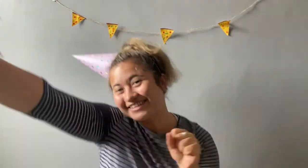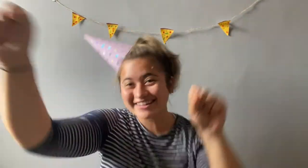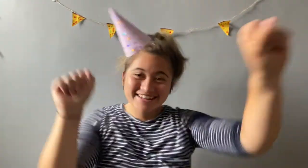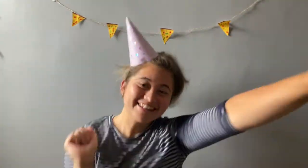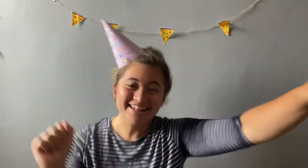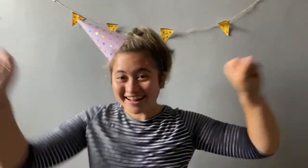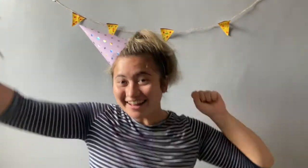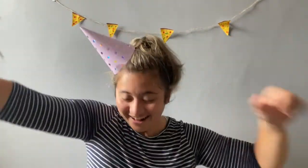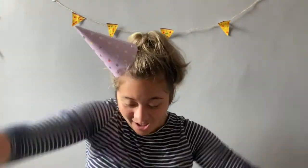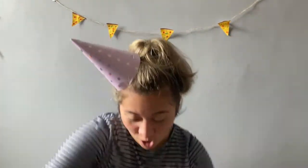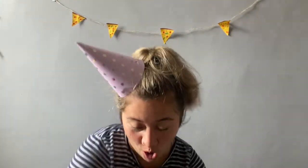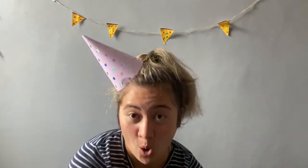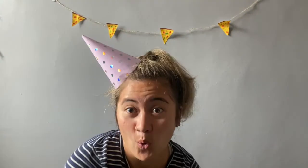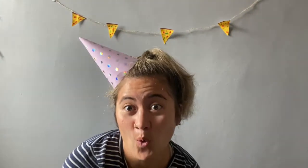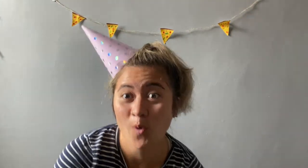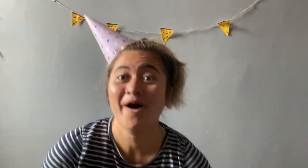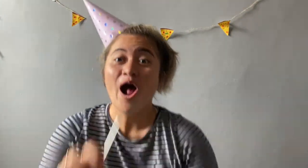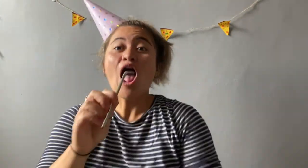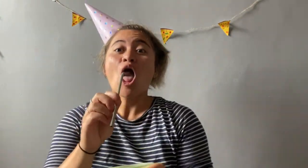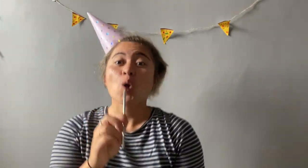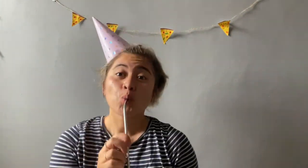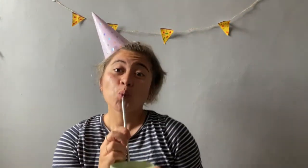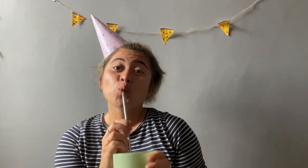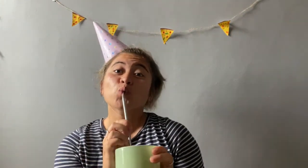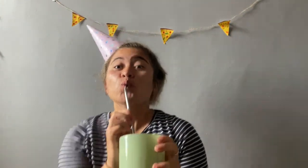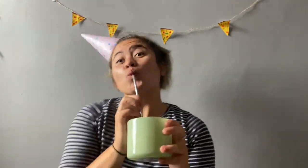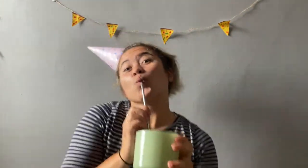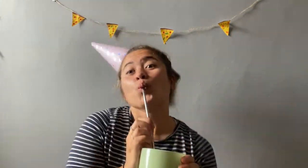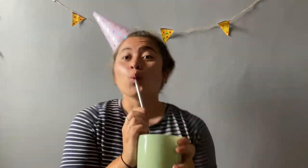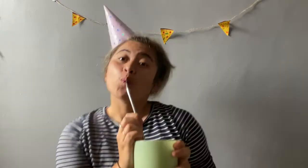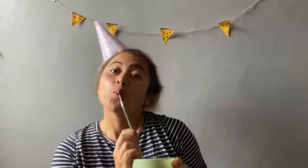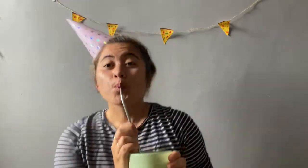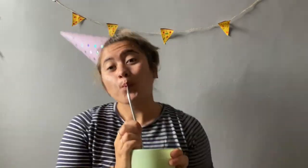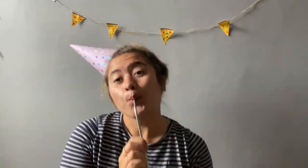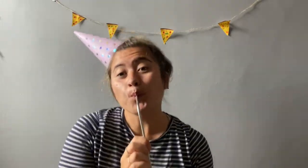Songs are played and everyone is rejoicing in a unanimous decision.